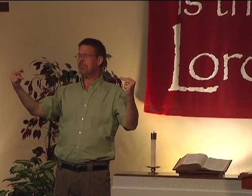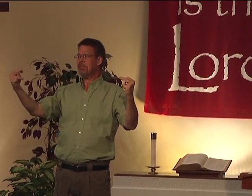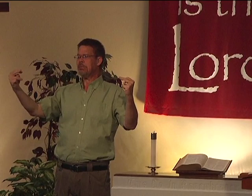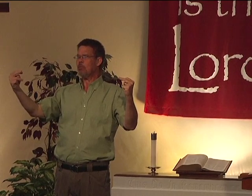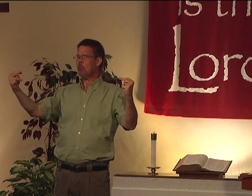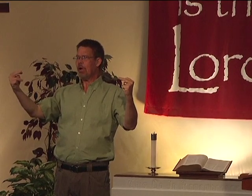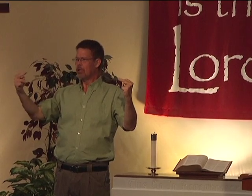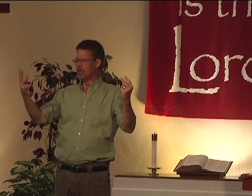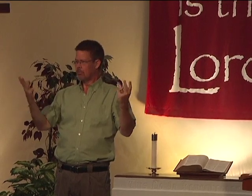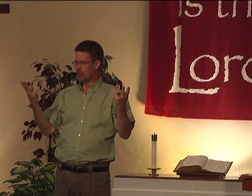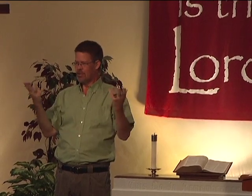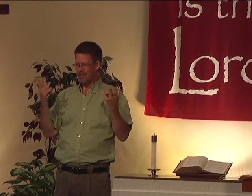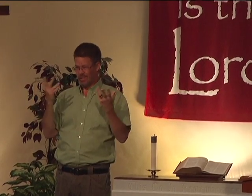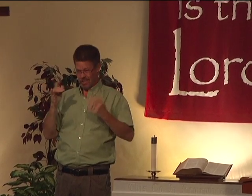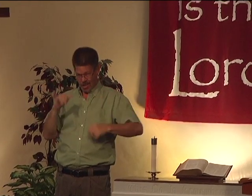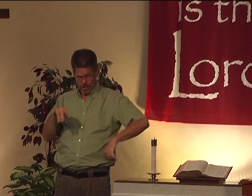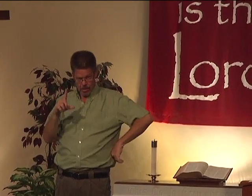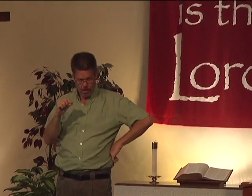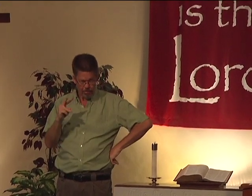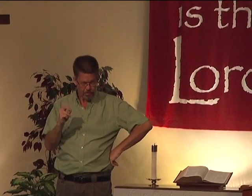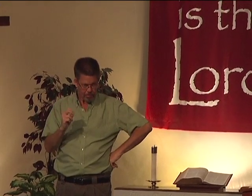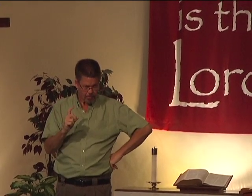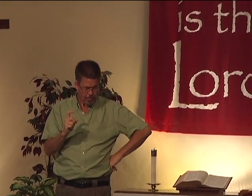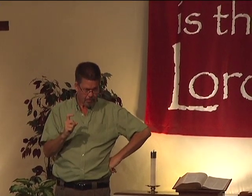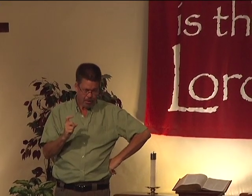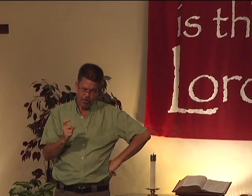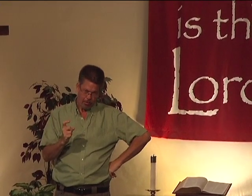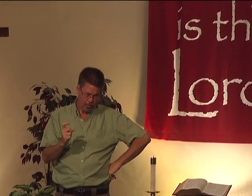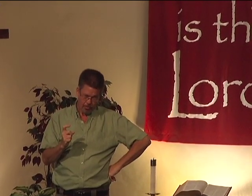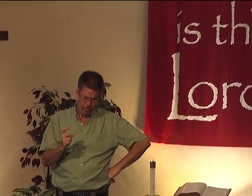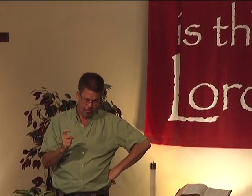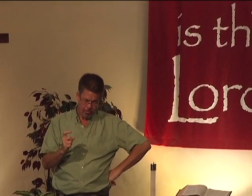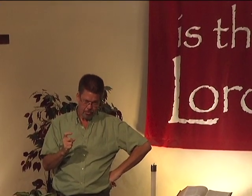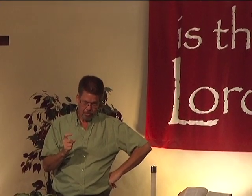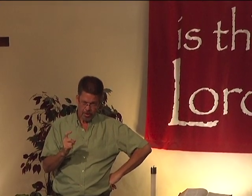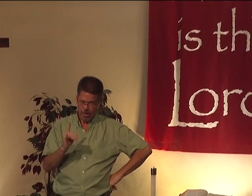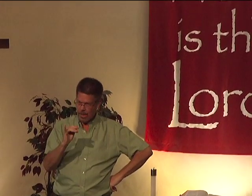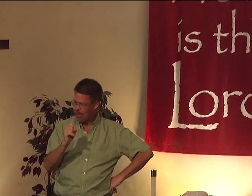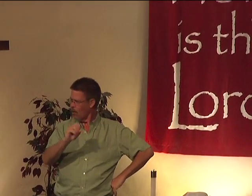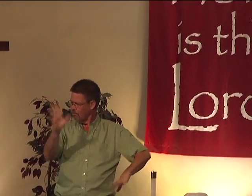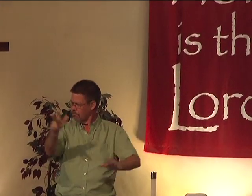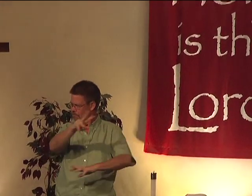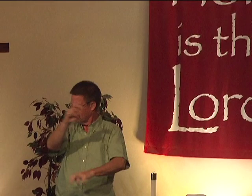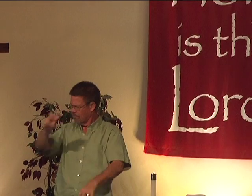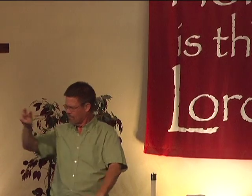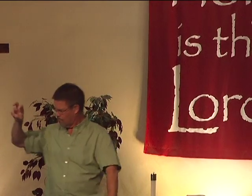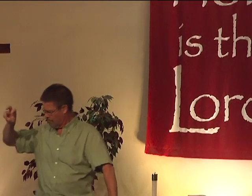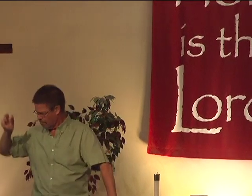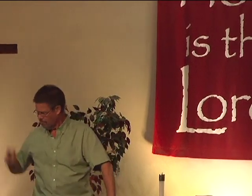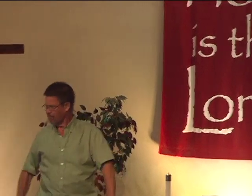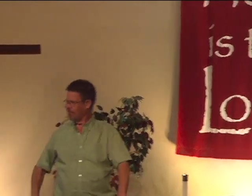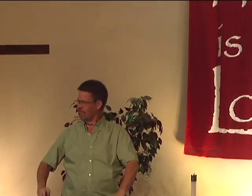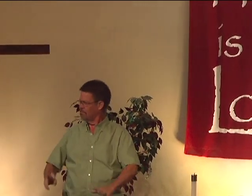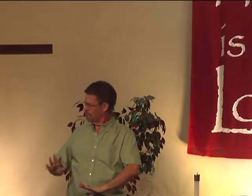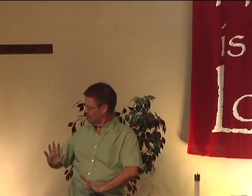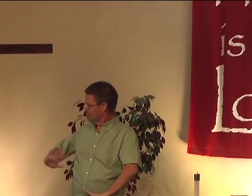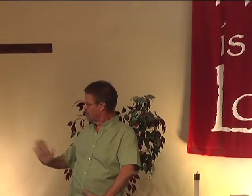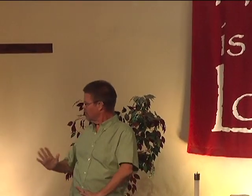See them sitting over there. Wow, what are they doing here? Is that love? No, it's not. Sit down beside them.